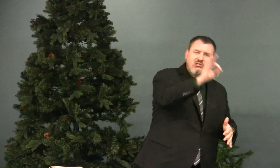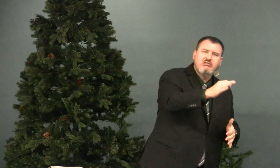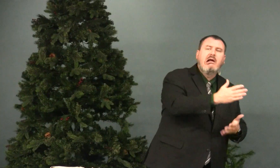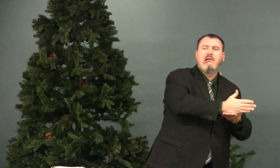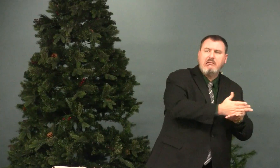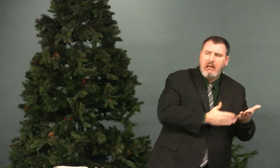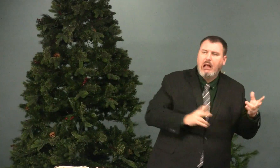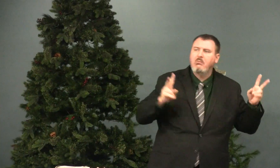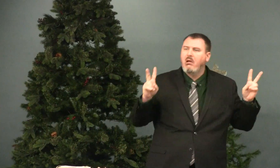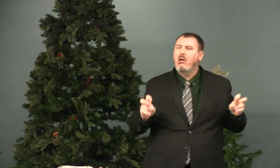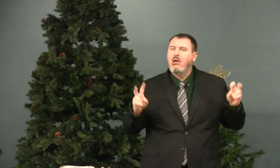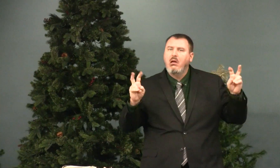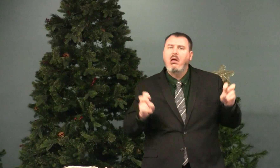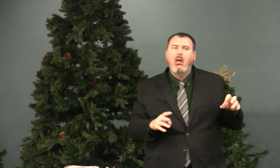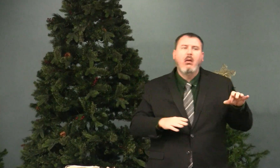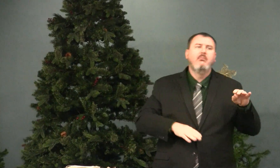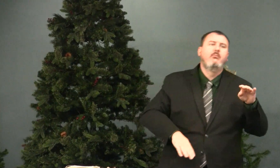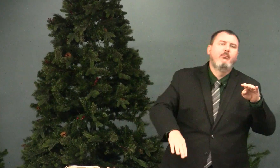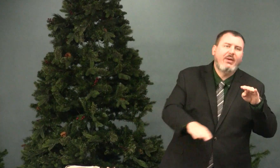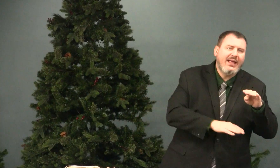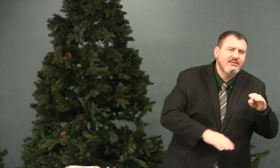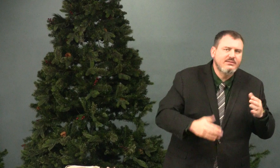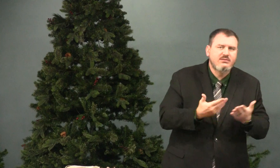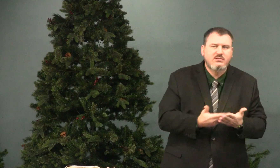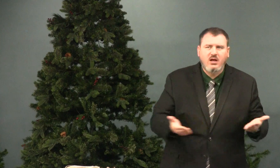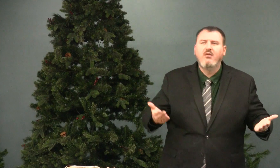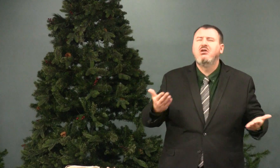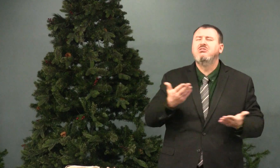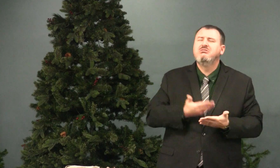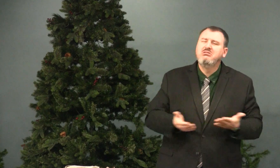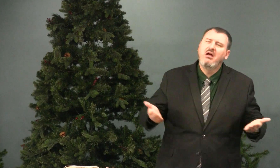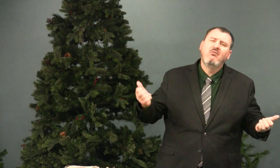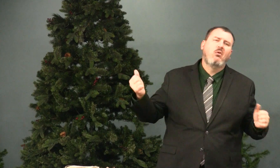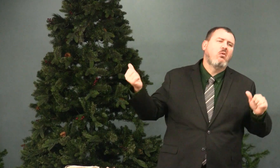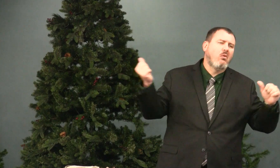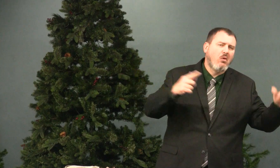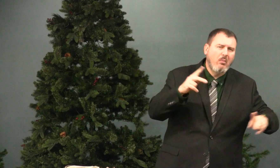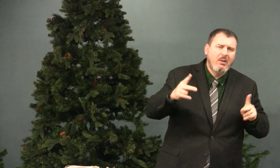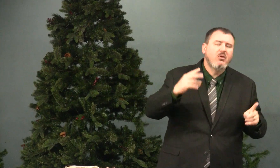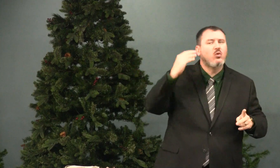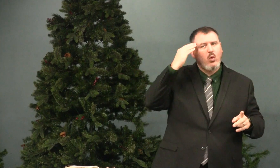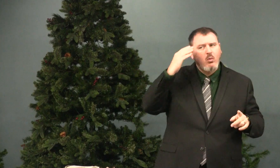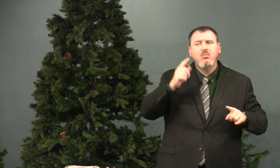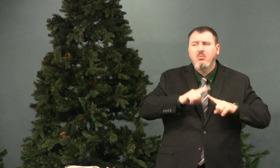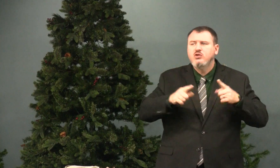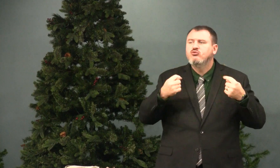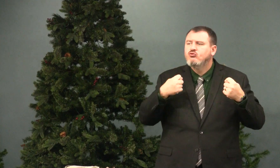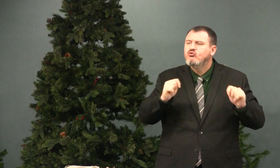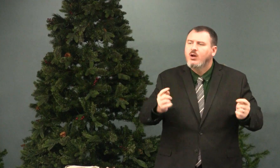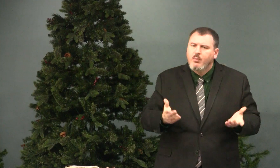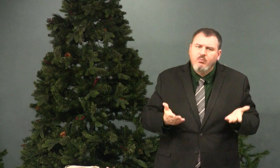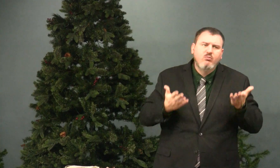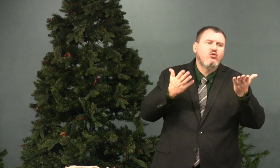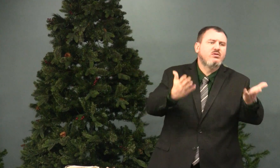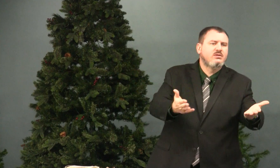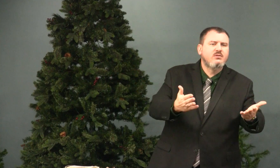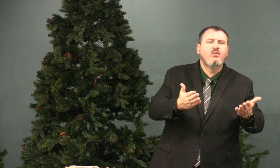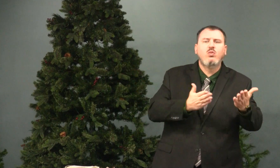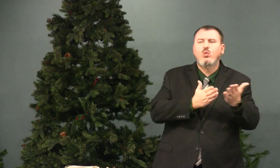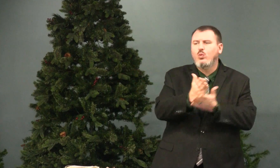basics, to preach something about that topic. Something that all people should know, but to try to